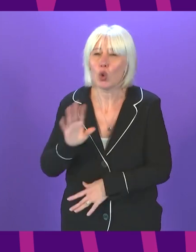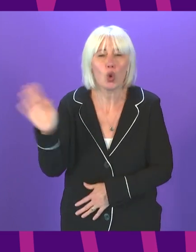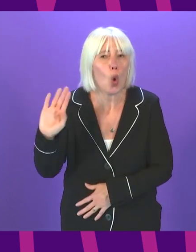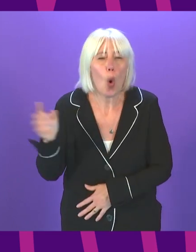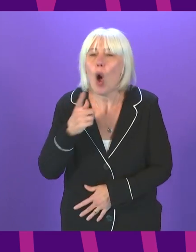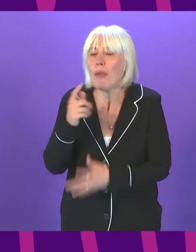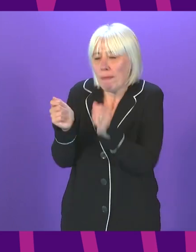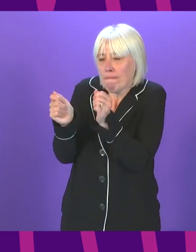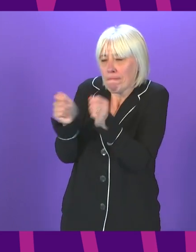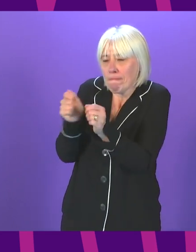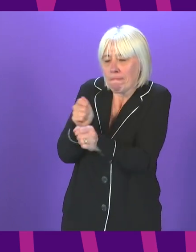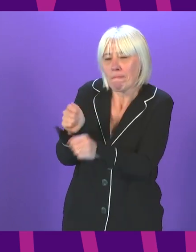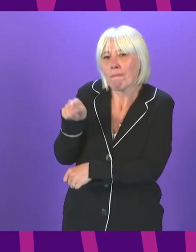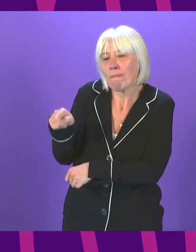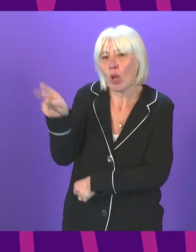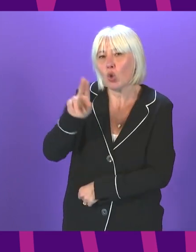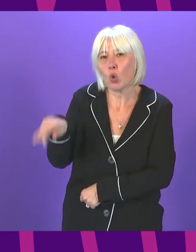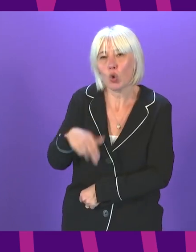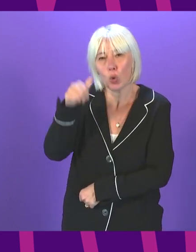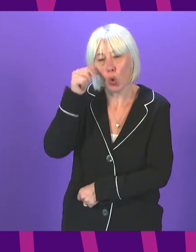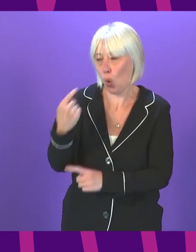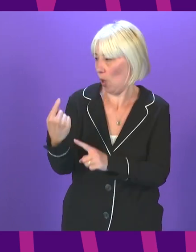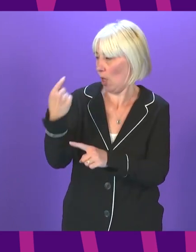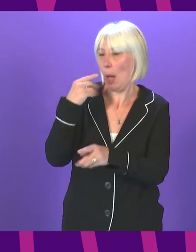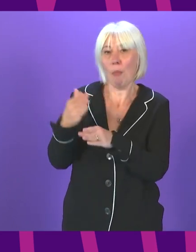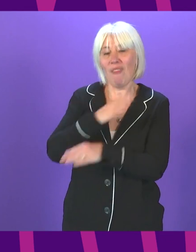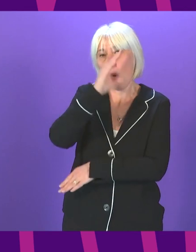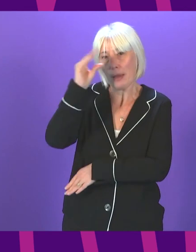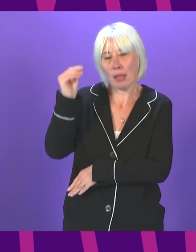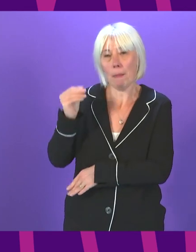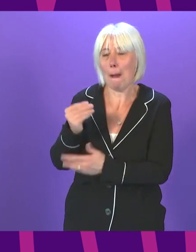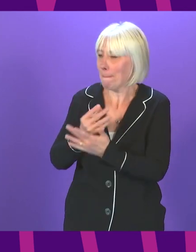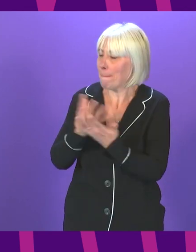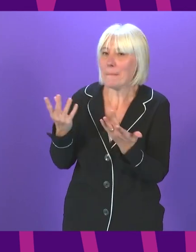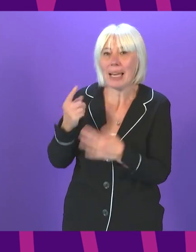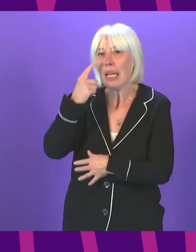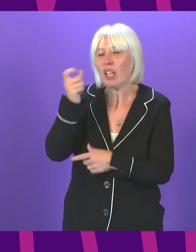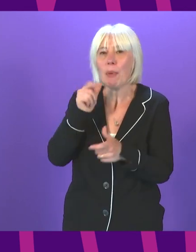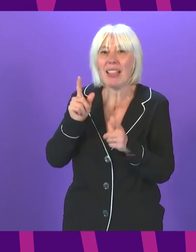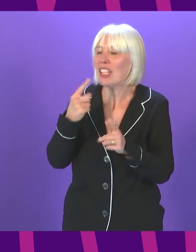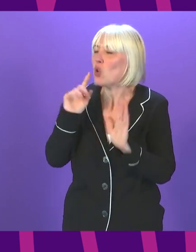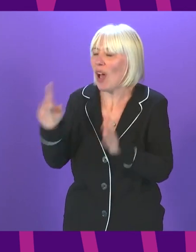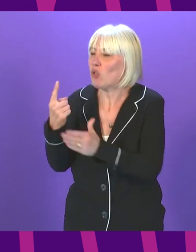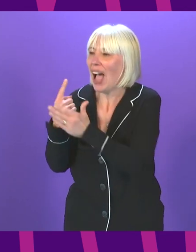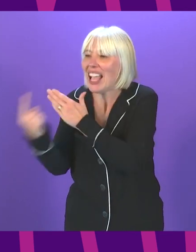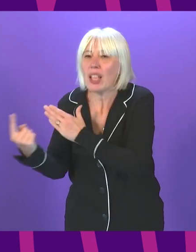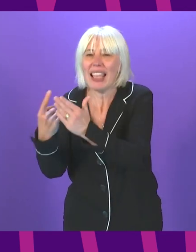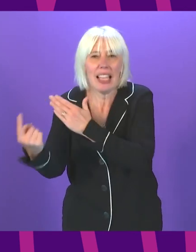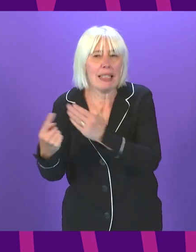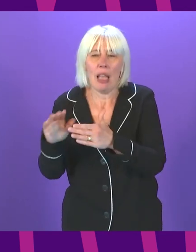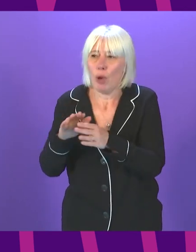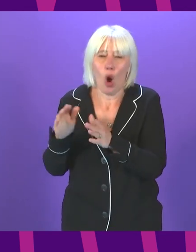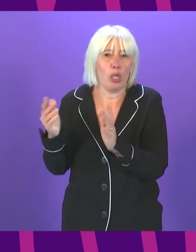modify that approach because we know that in the last term there were many young people who were being asked to isolate and therefore missing out on education